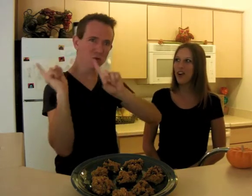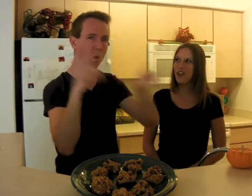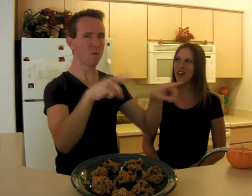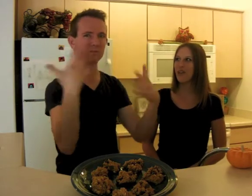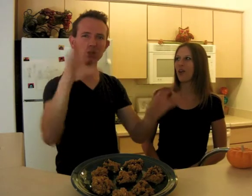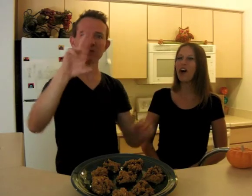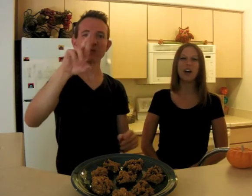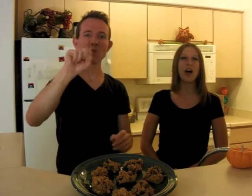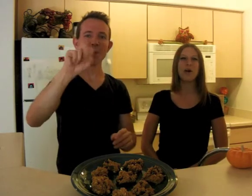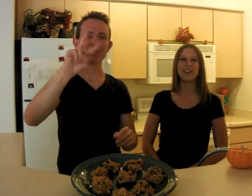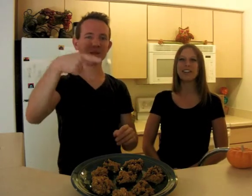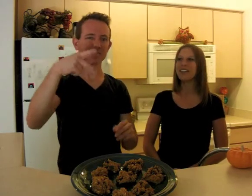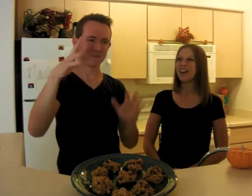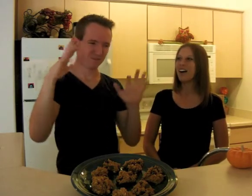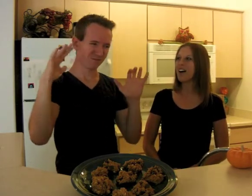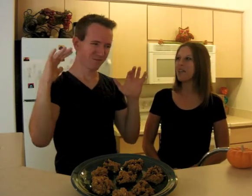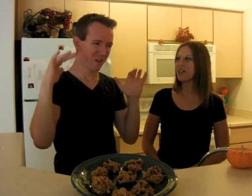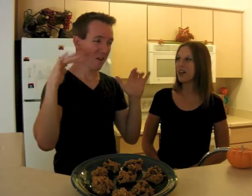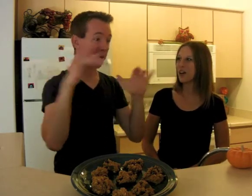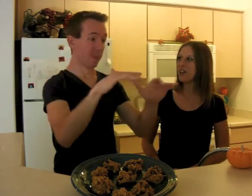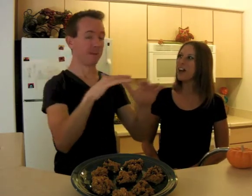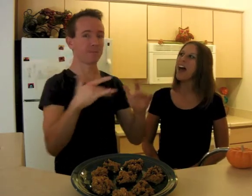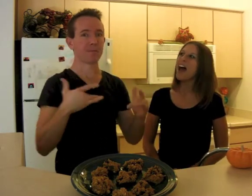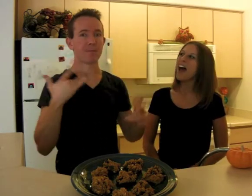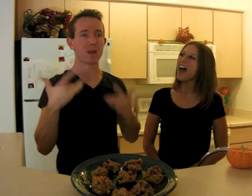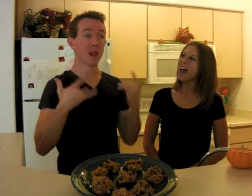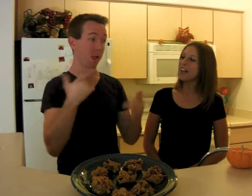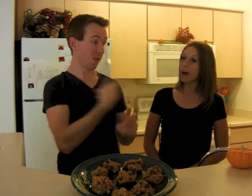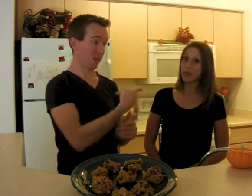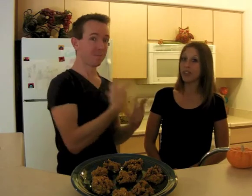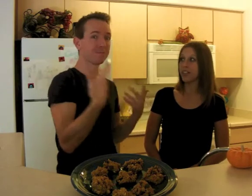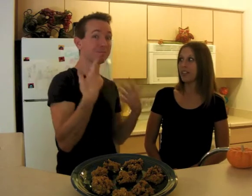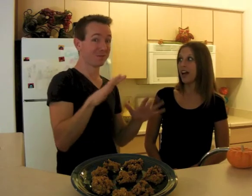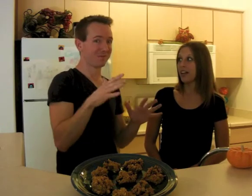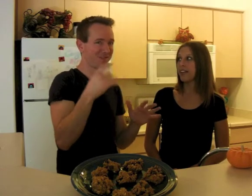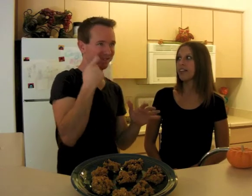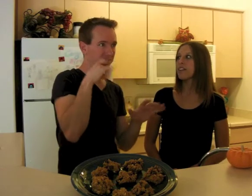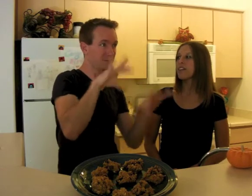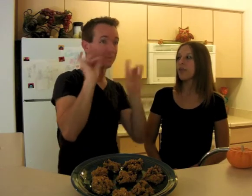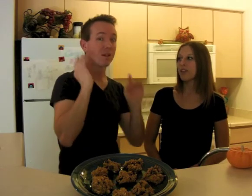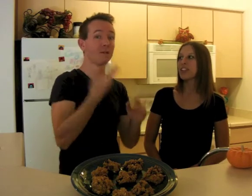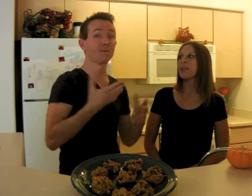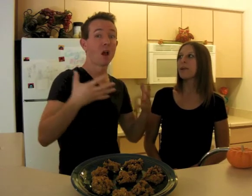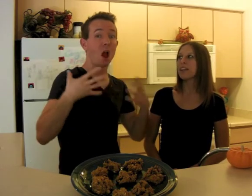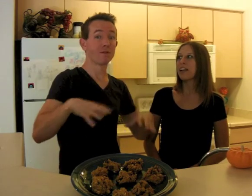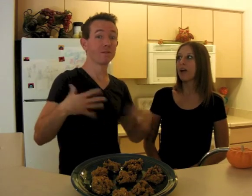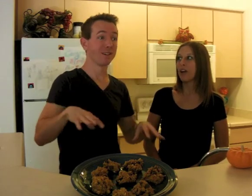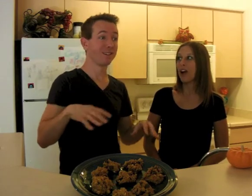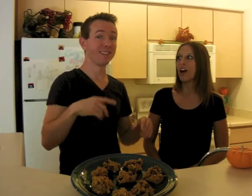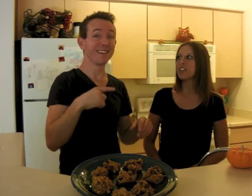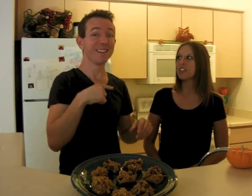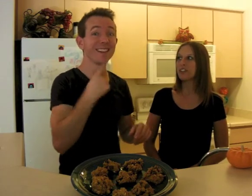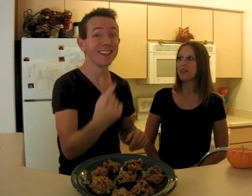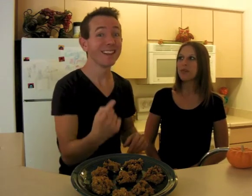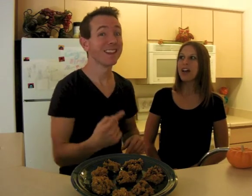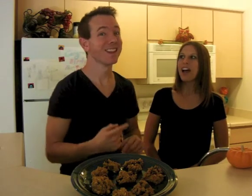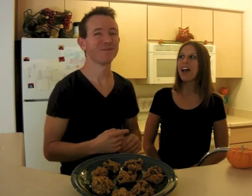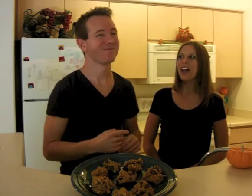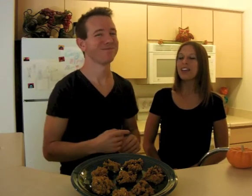and all that. We're all going, you know, and I'm really excited. We recently picked out our costume and